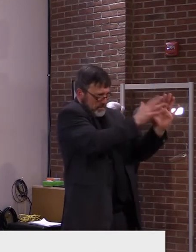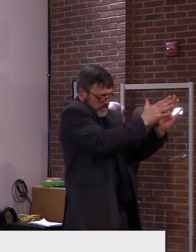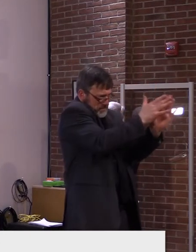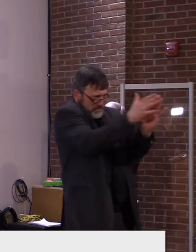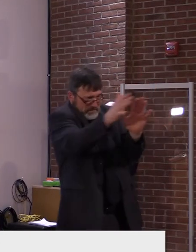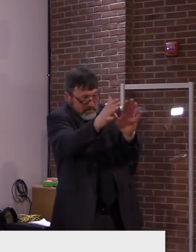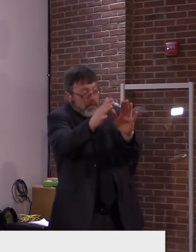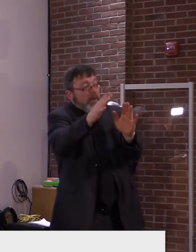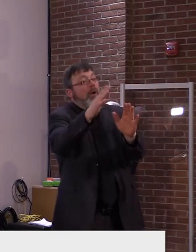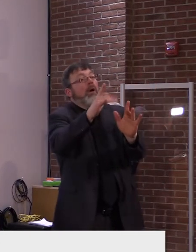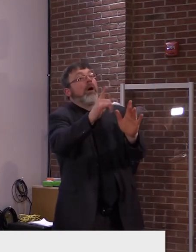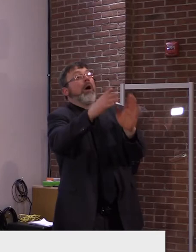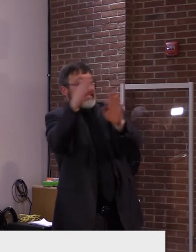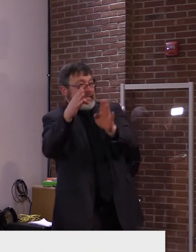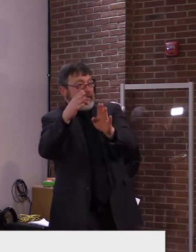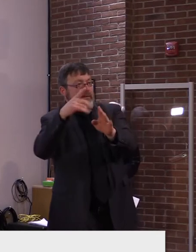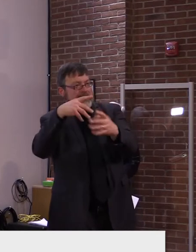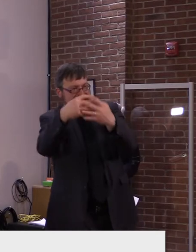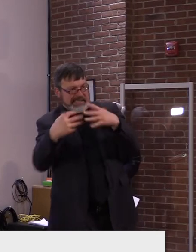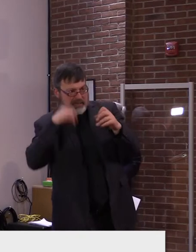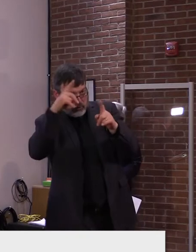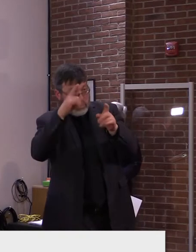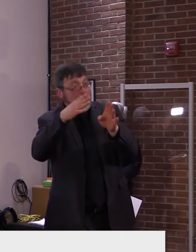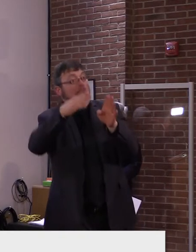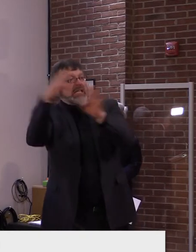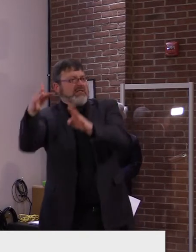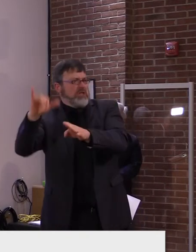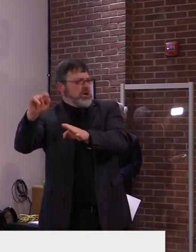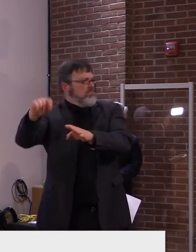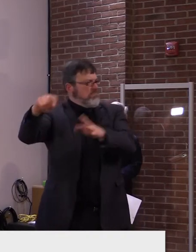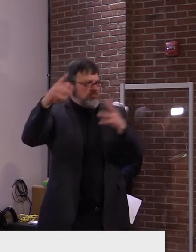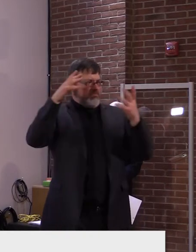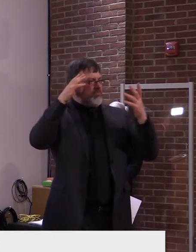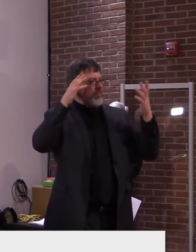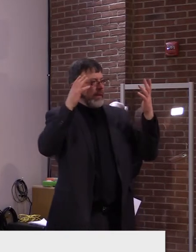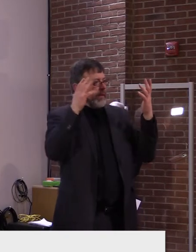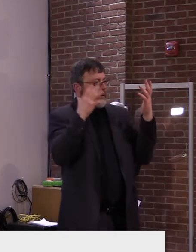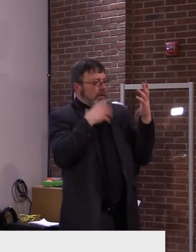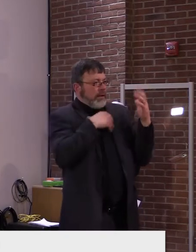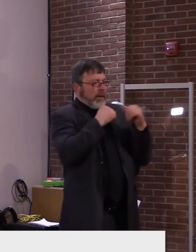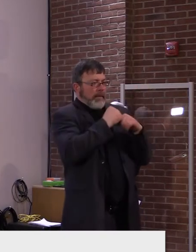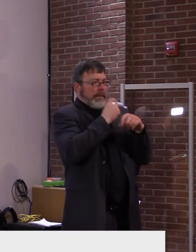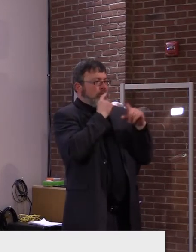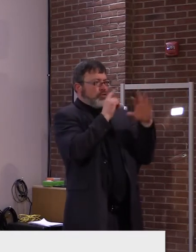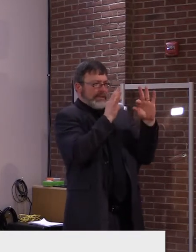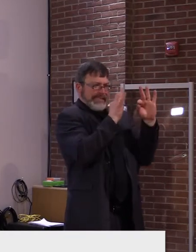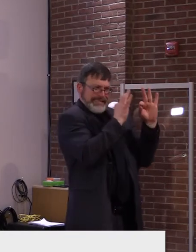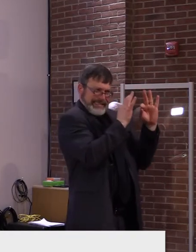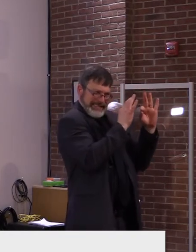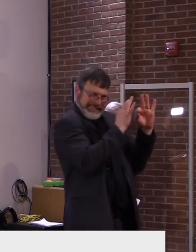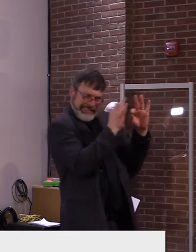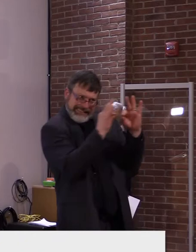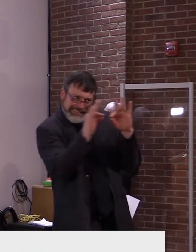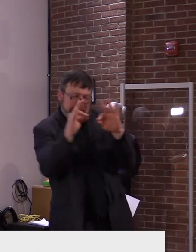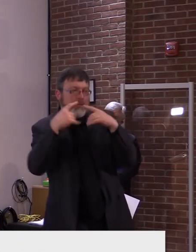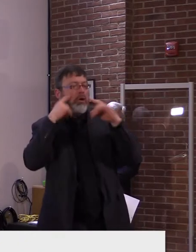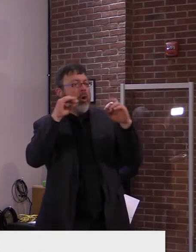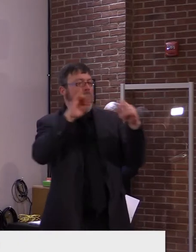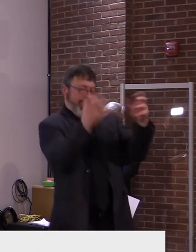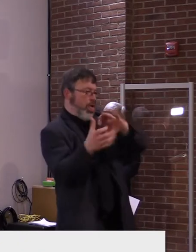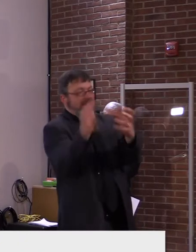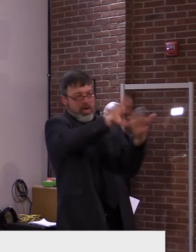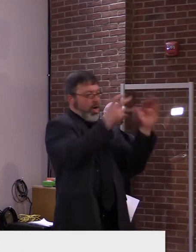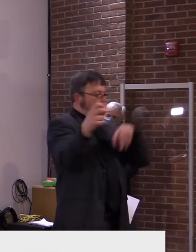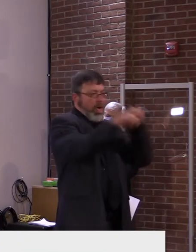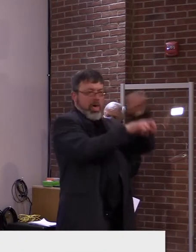we'll, we'll, you know, weigh that all out, uh, before we make an announcement on where we go next, but we want to get people through as quick as